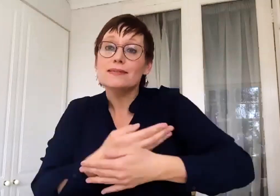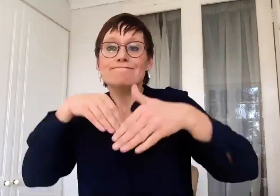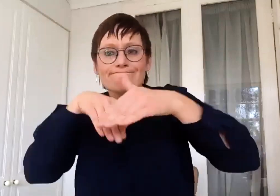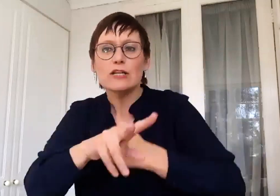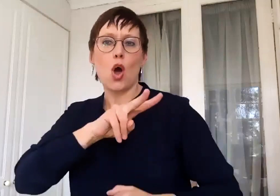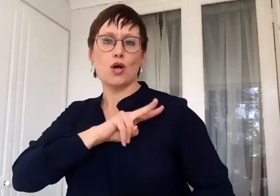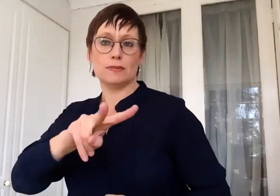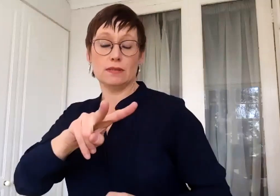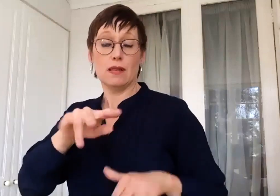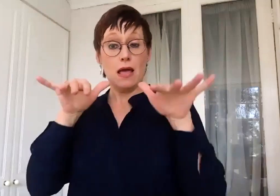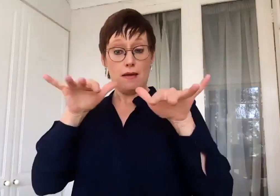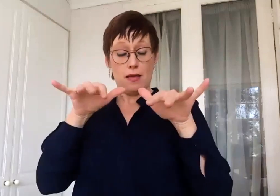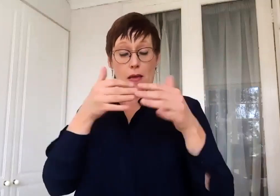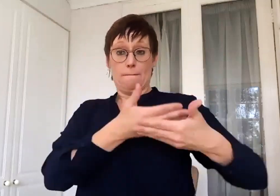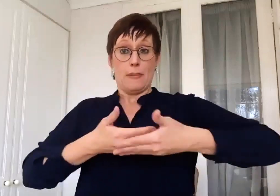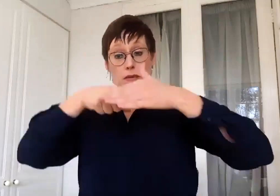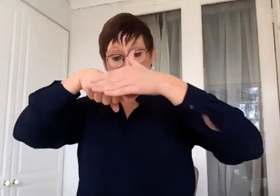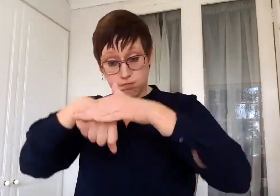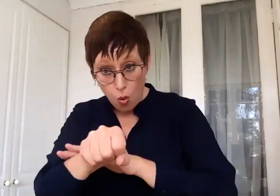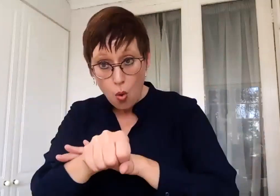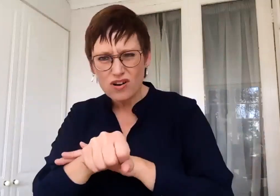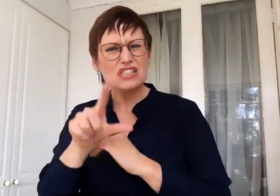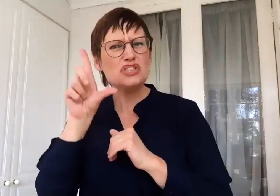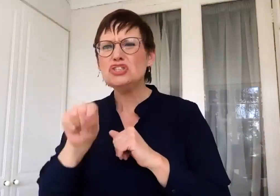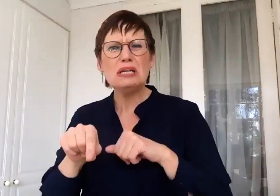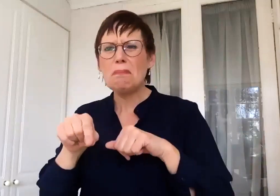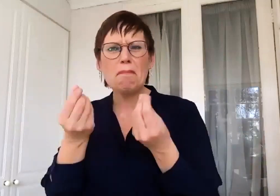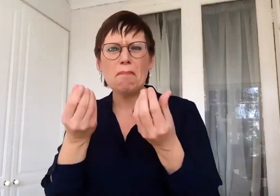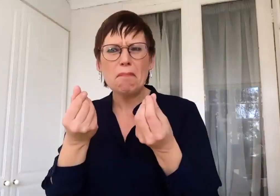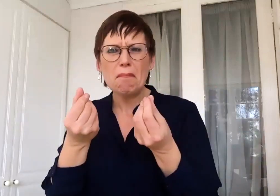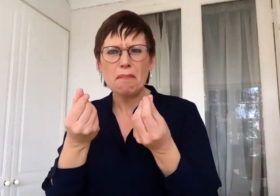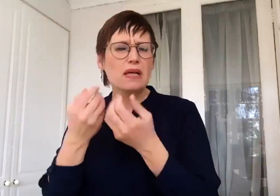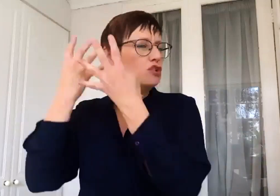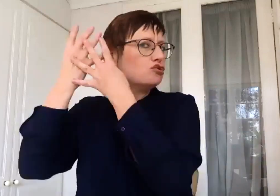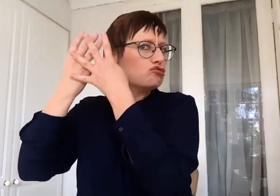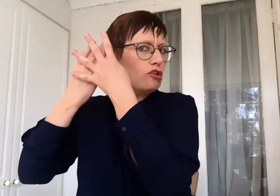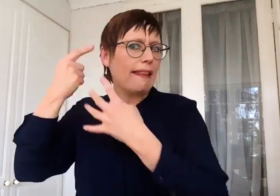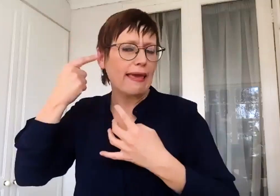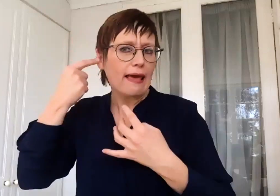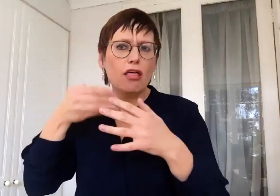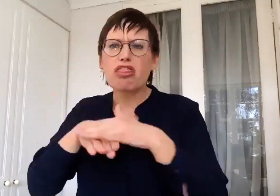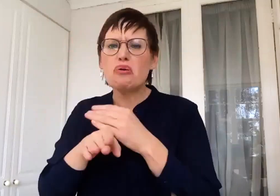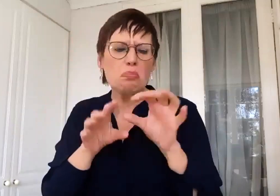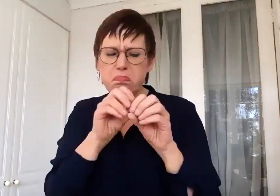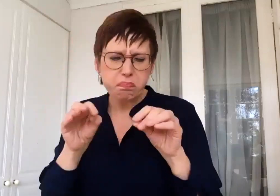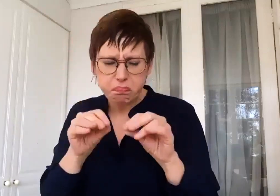is a really reasonably cheap little test that one does before the child is discharged from hospital. In the absence of that,